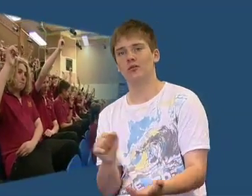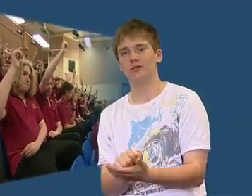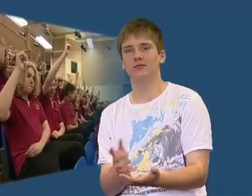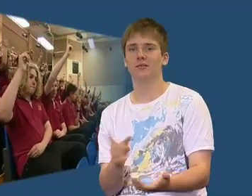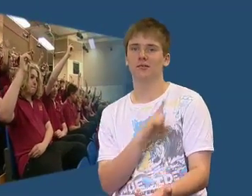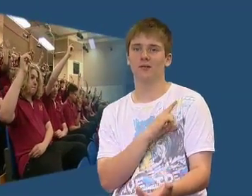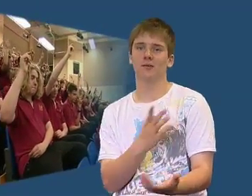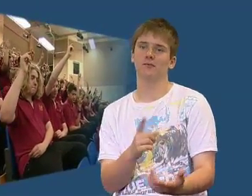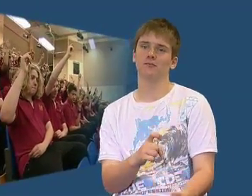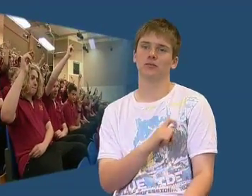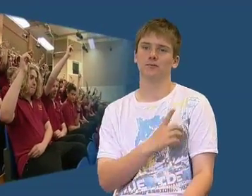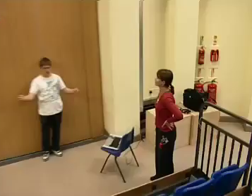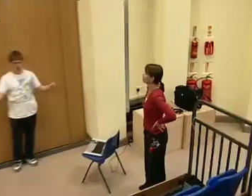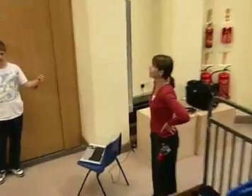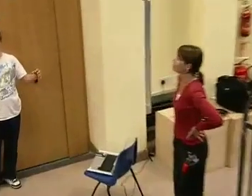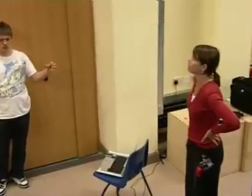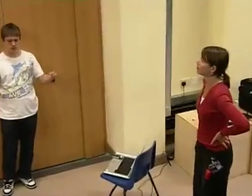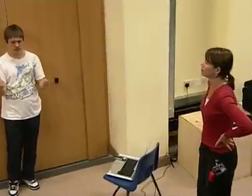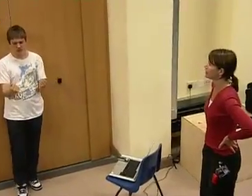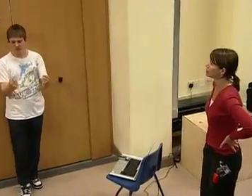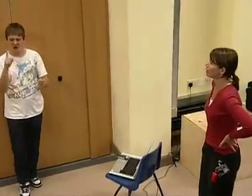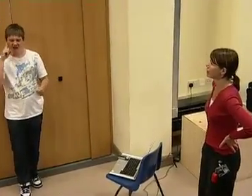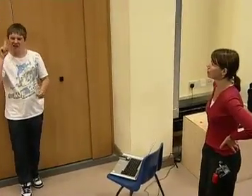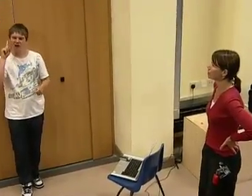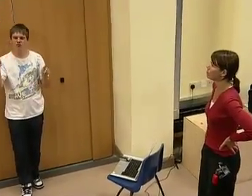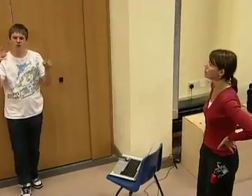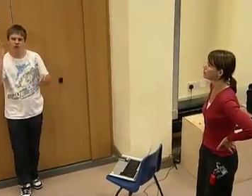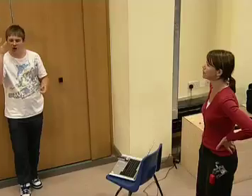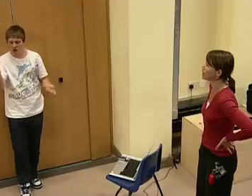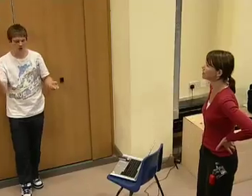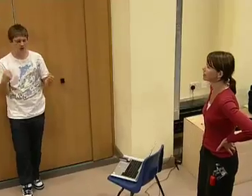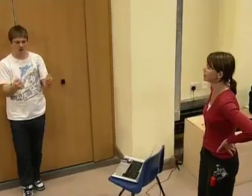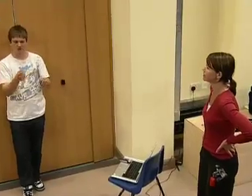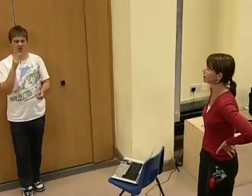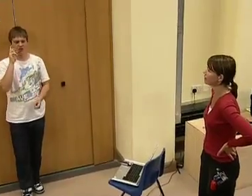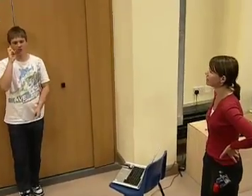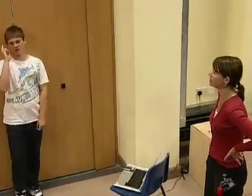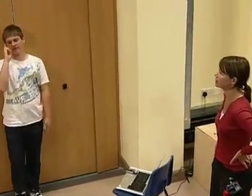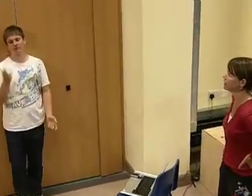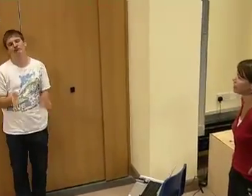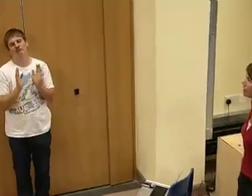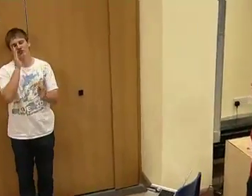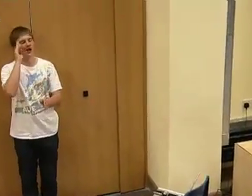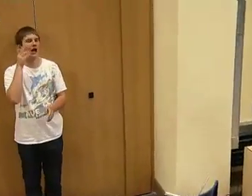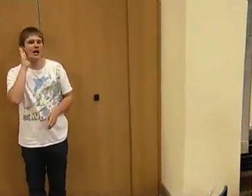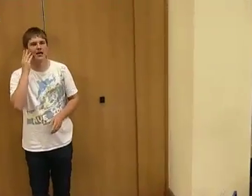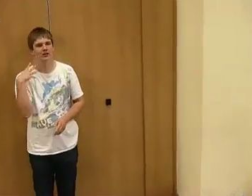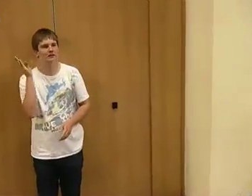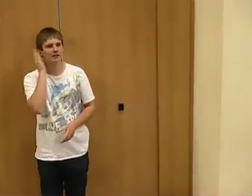That's true of course. Same as hearing people. when they're driving along with the music blasting and they're listening to the radio. They can't hear outside sounds